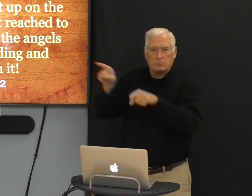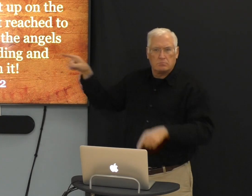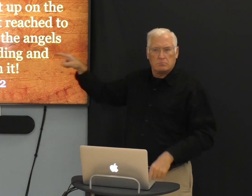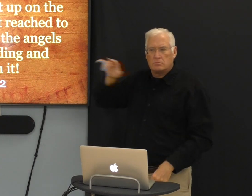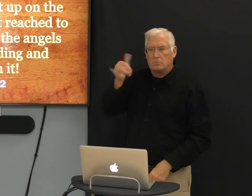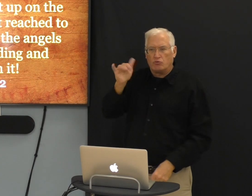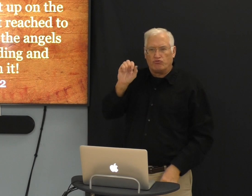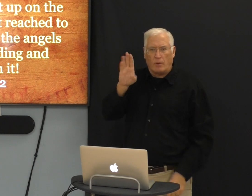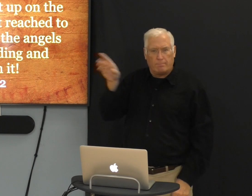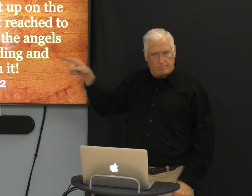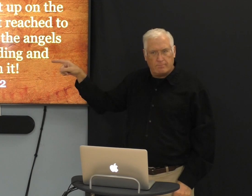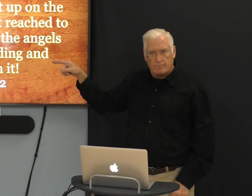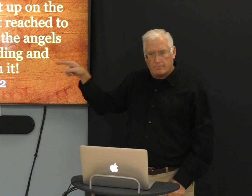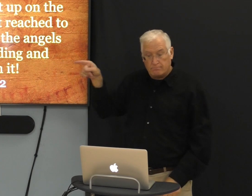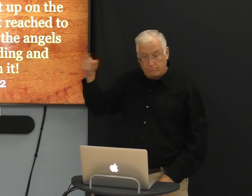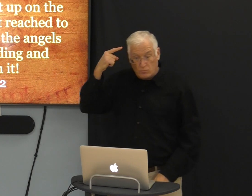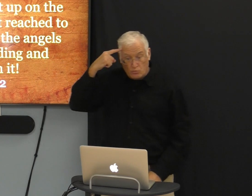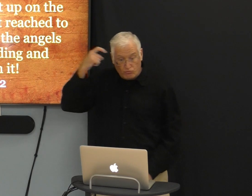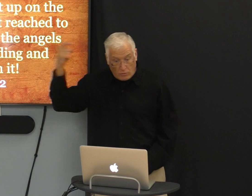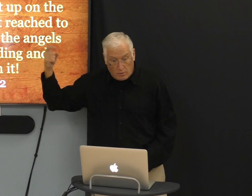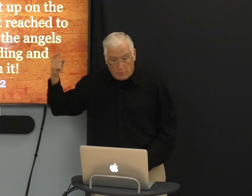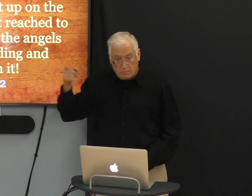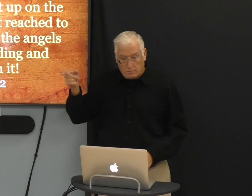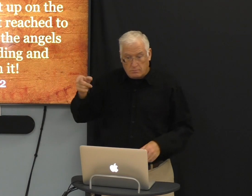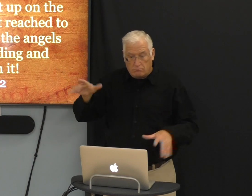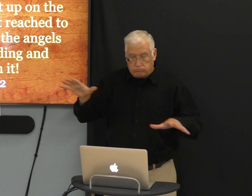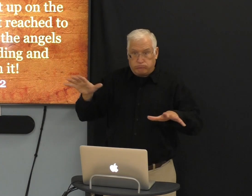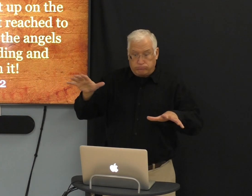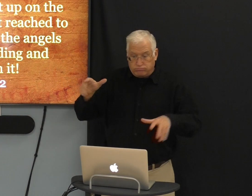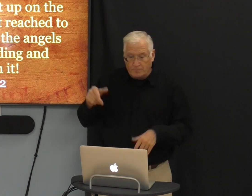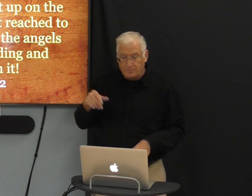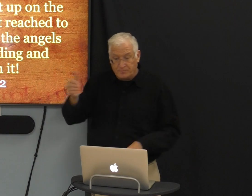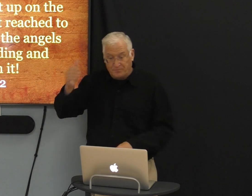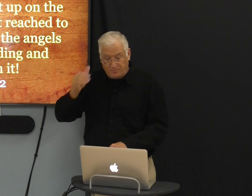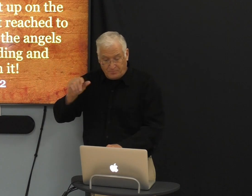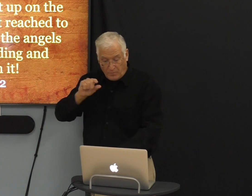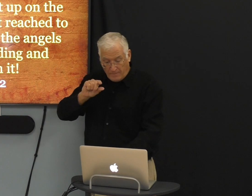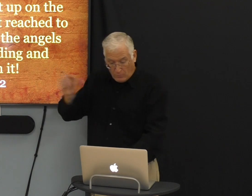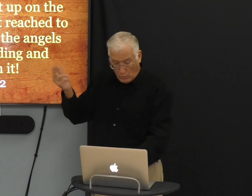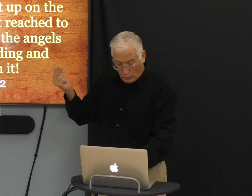That was mind-blowing. It was the same dream that Jacob had had.